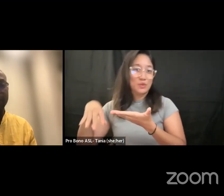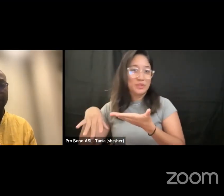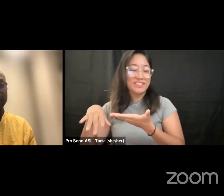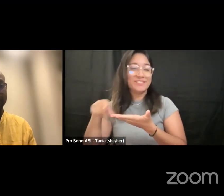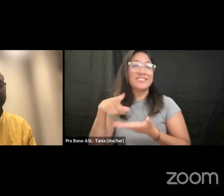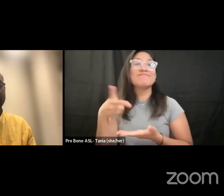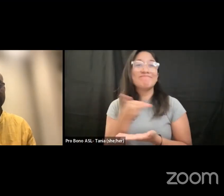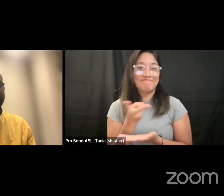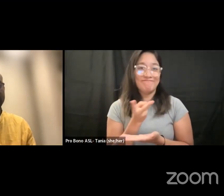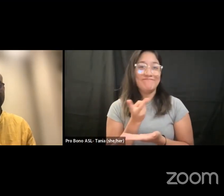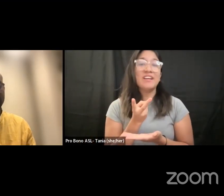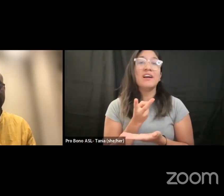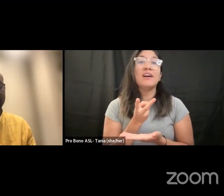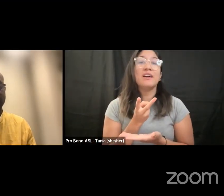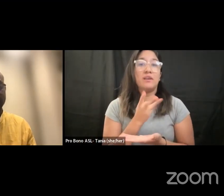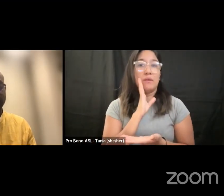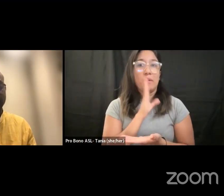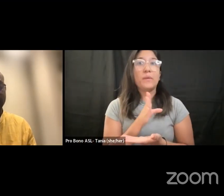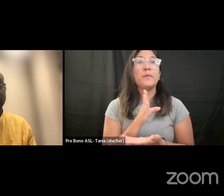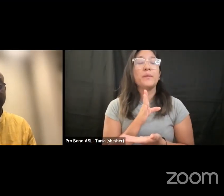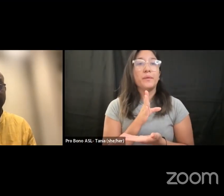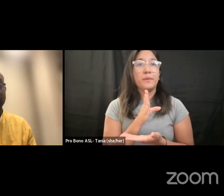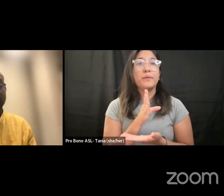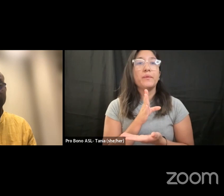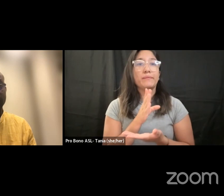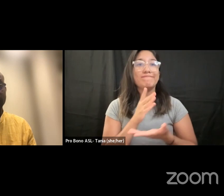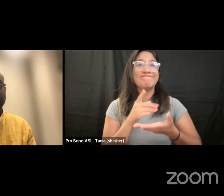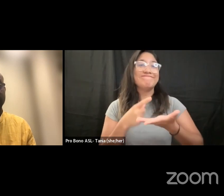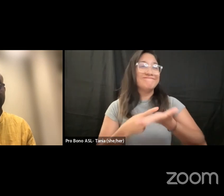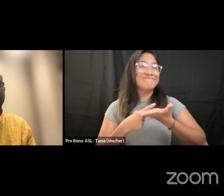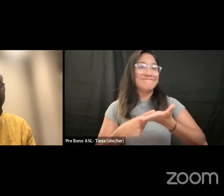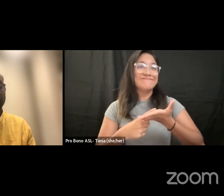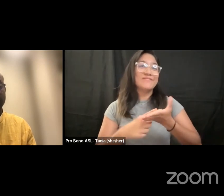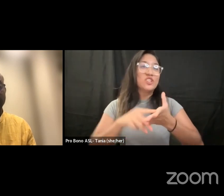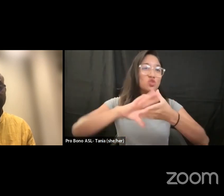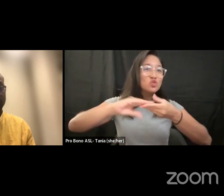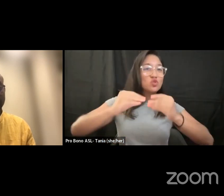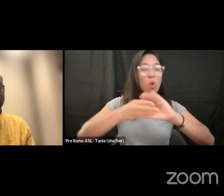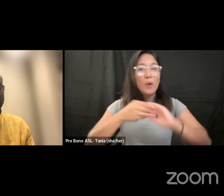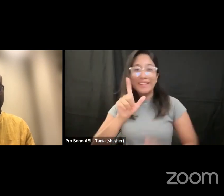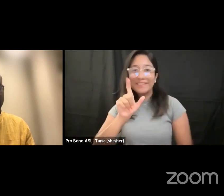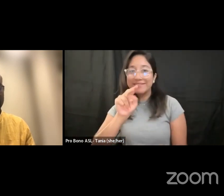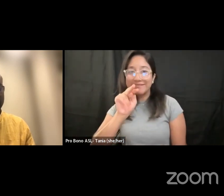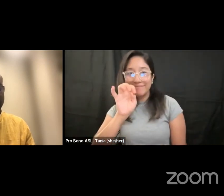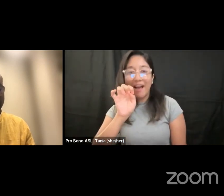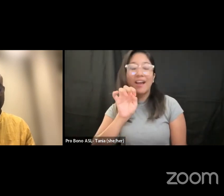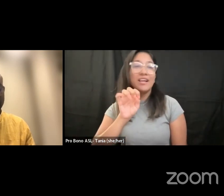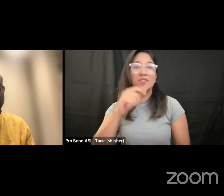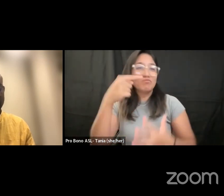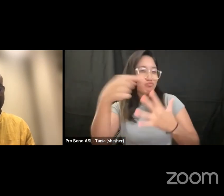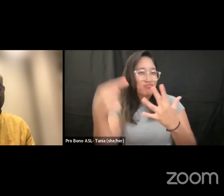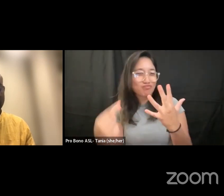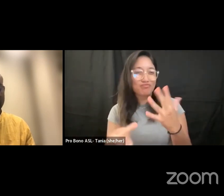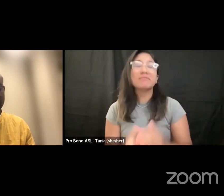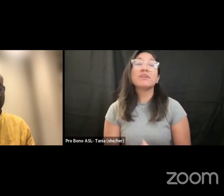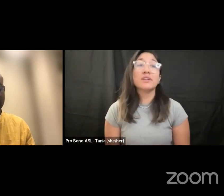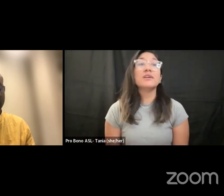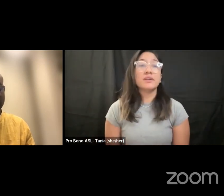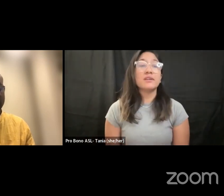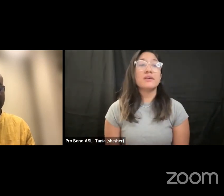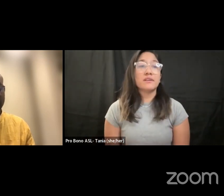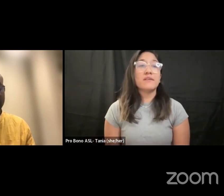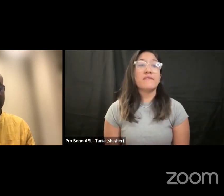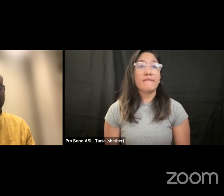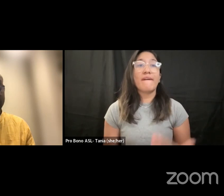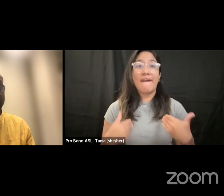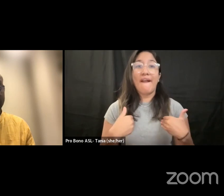to um um the storyline and all of that so um i have a background in theater and